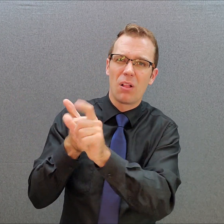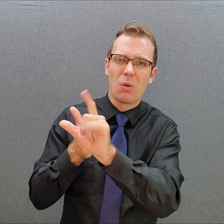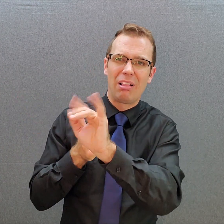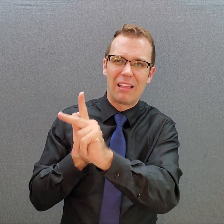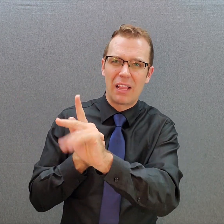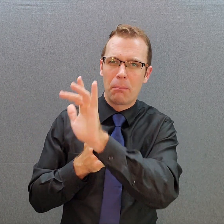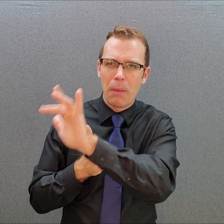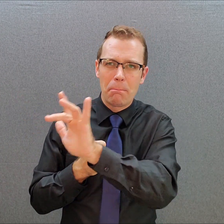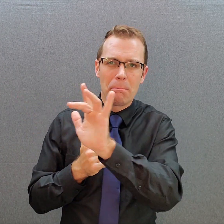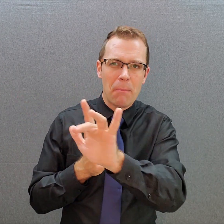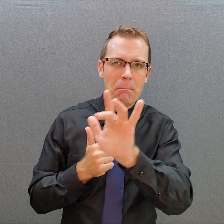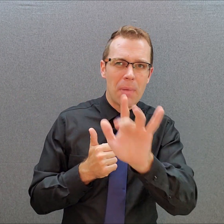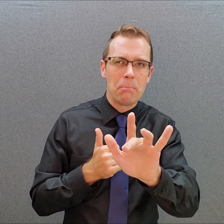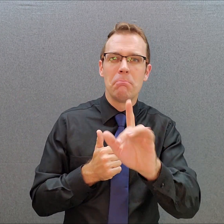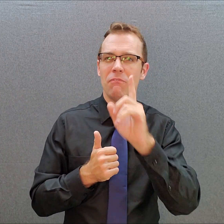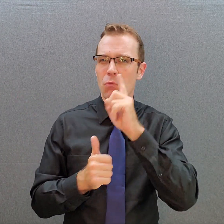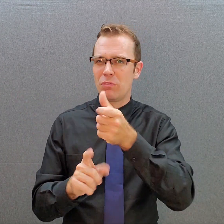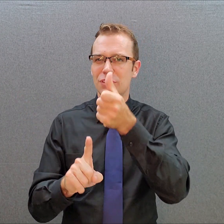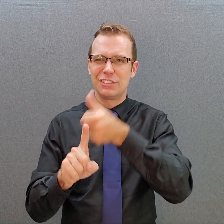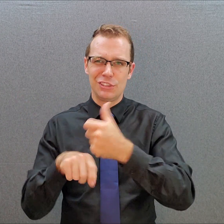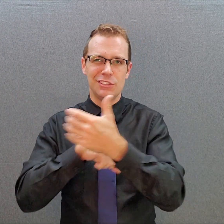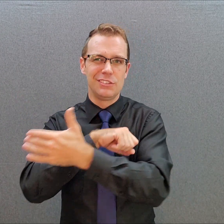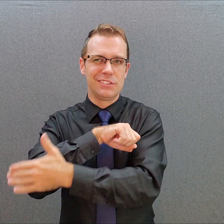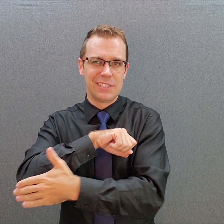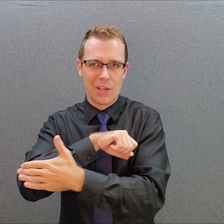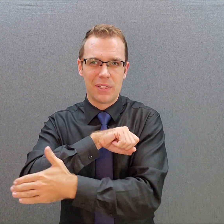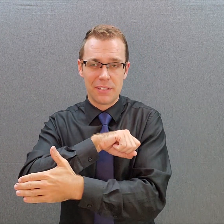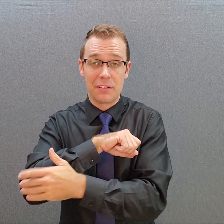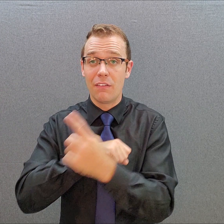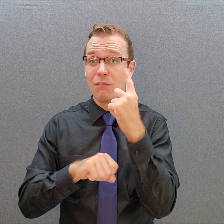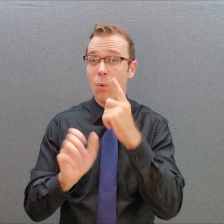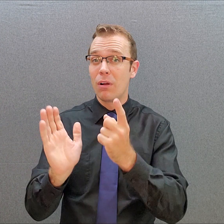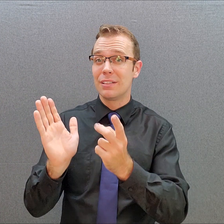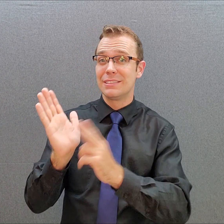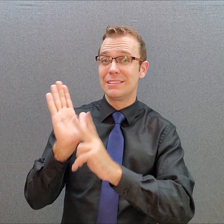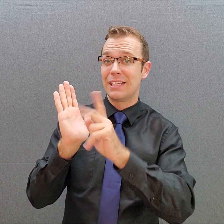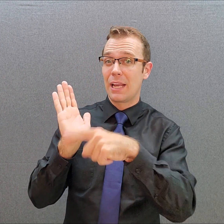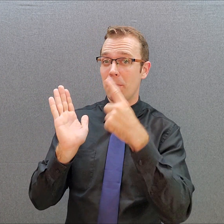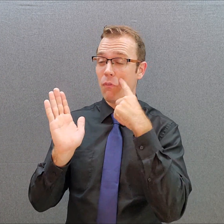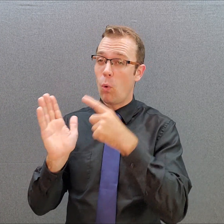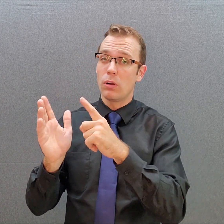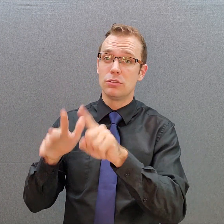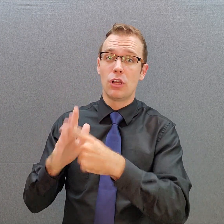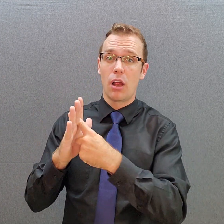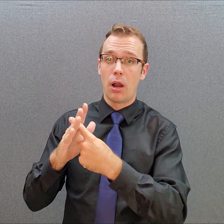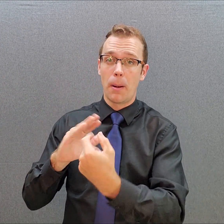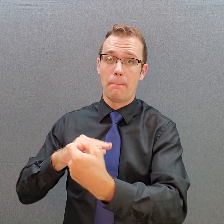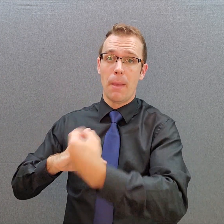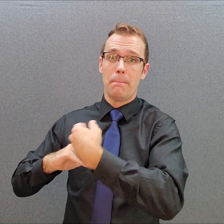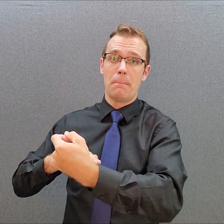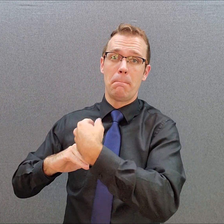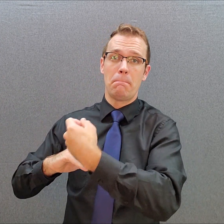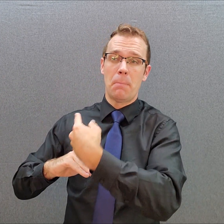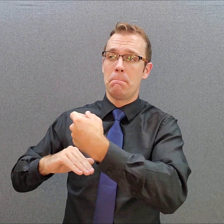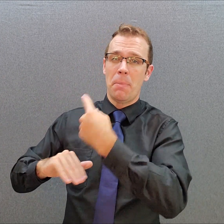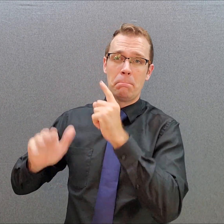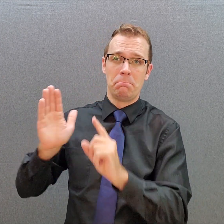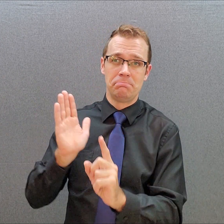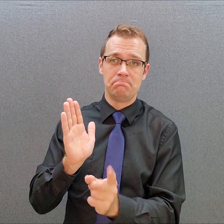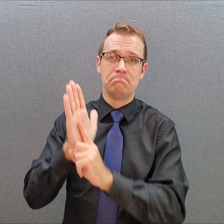next to each of the identified counties to register for and begin receiving emergency alerts in